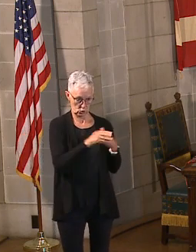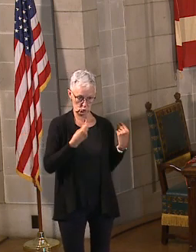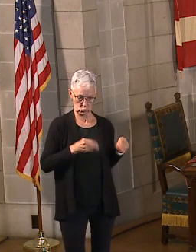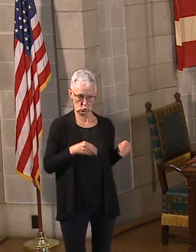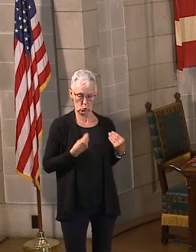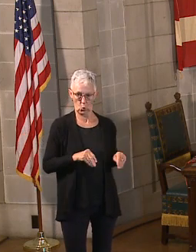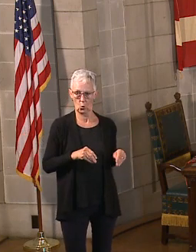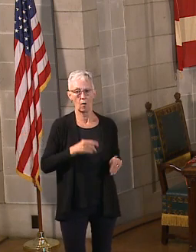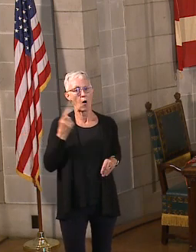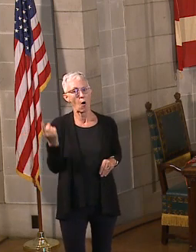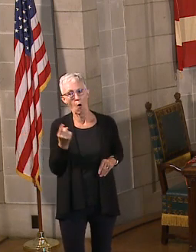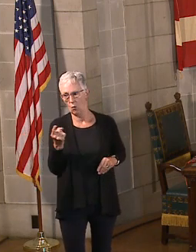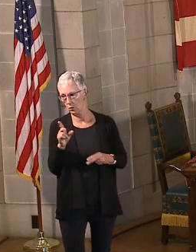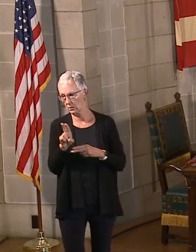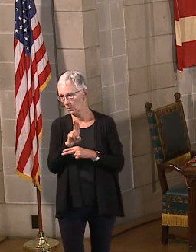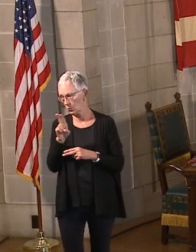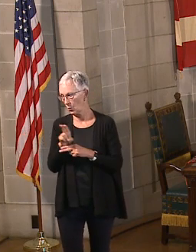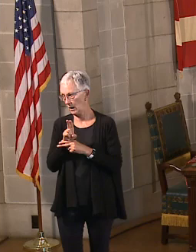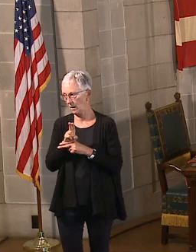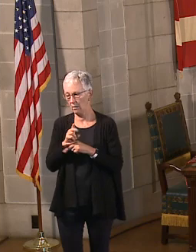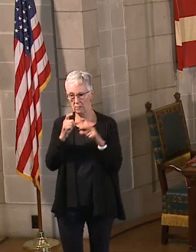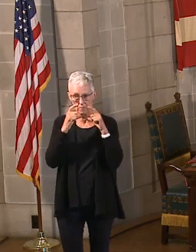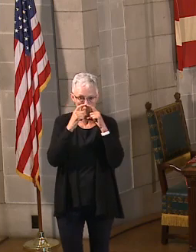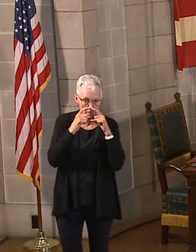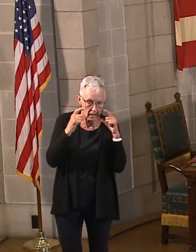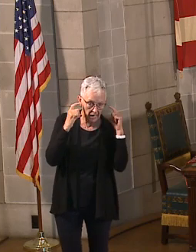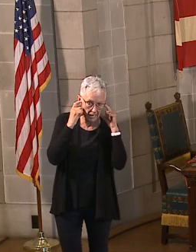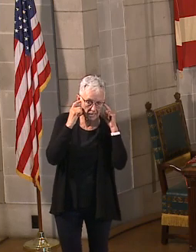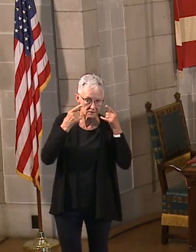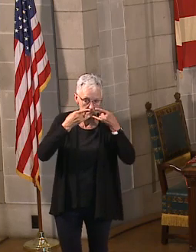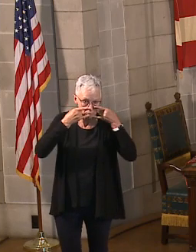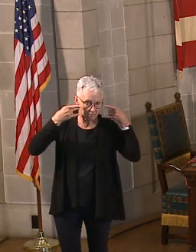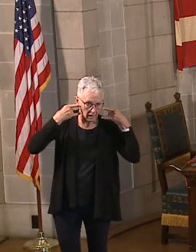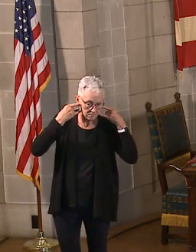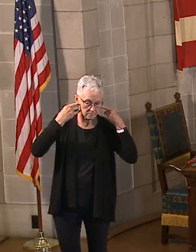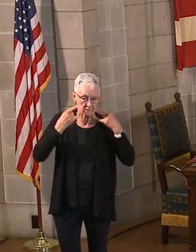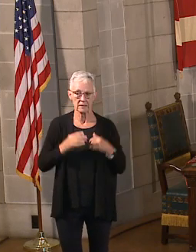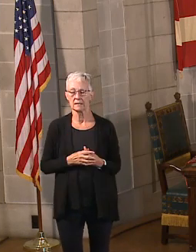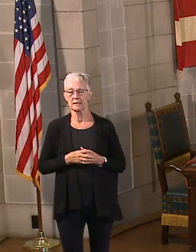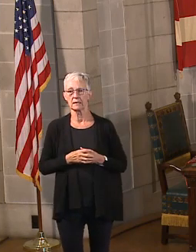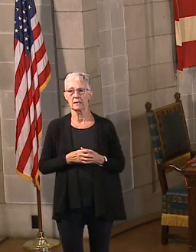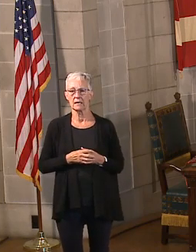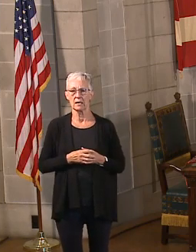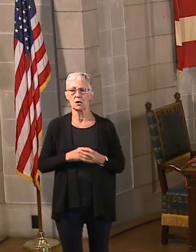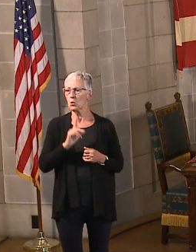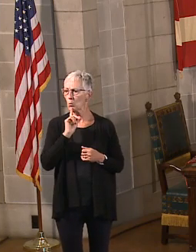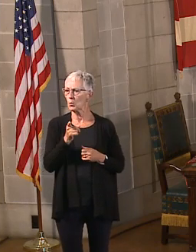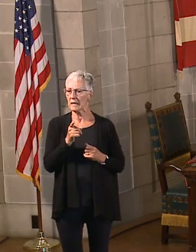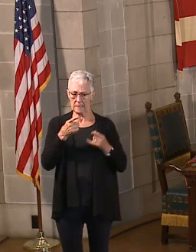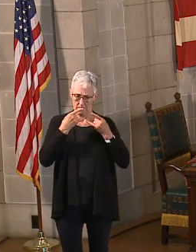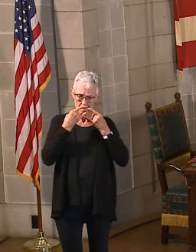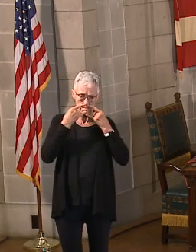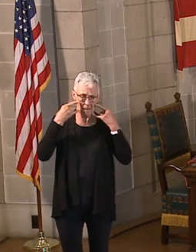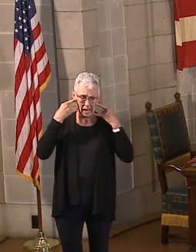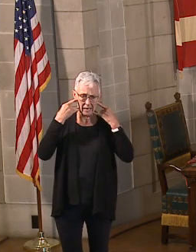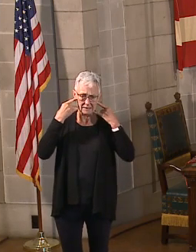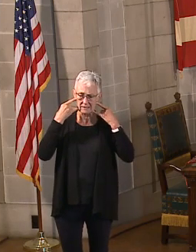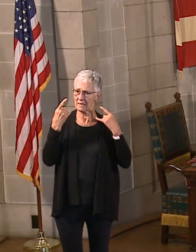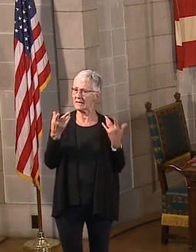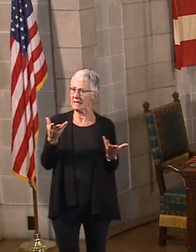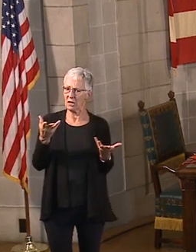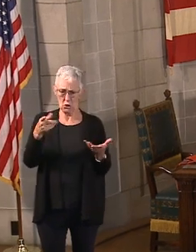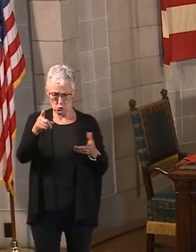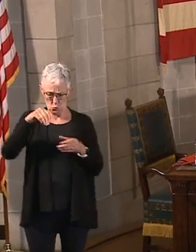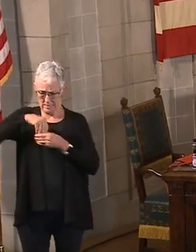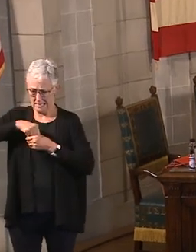always going to be a good rule. And really, kind of the rule around wearing masks is when you're going to be inside in an enclosed space and closer than